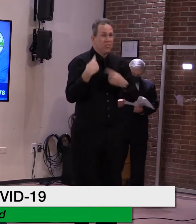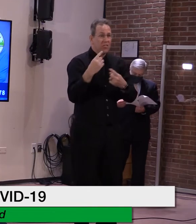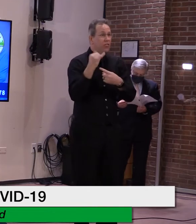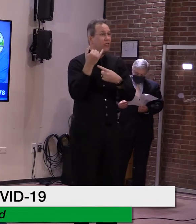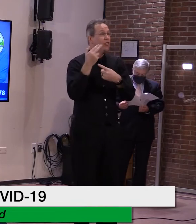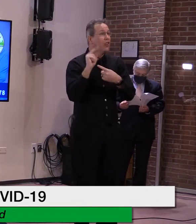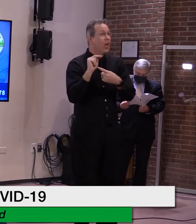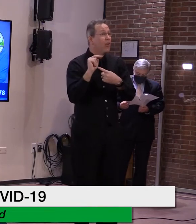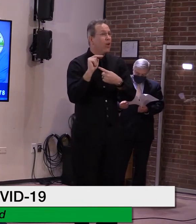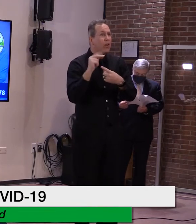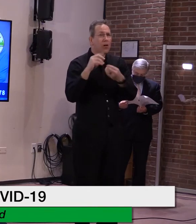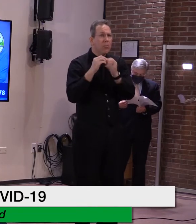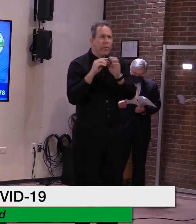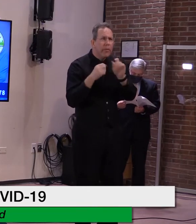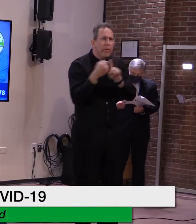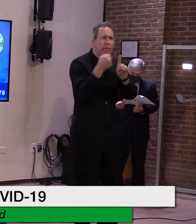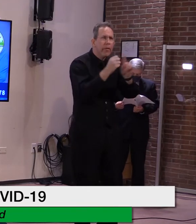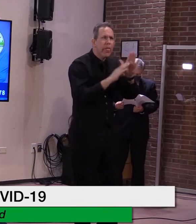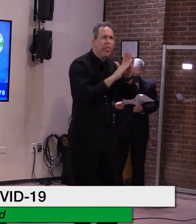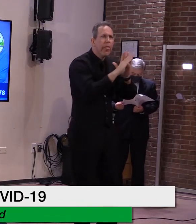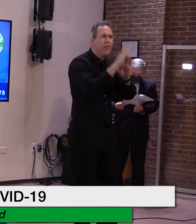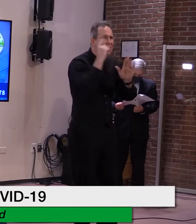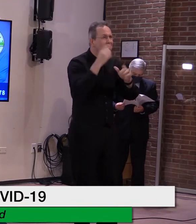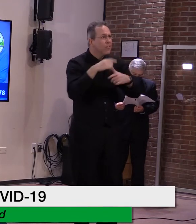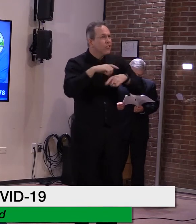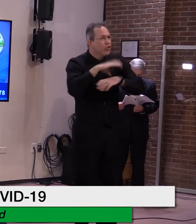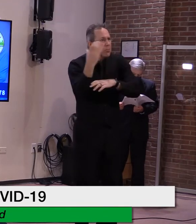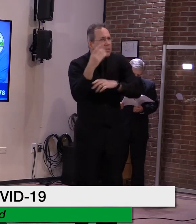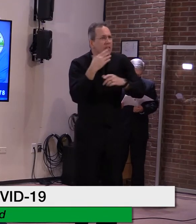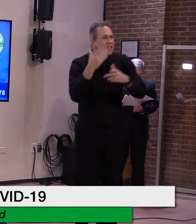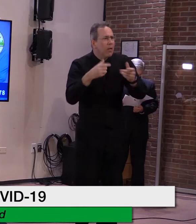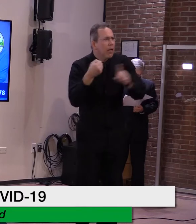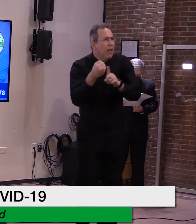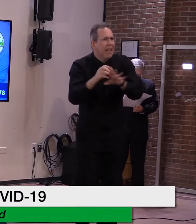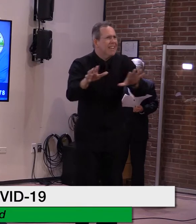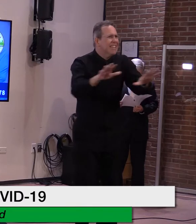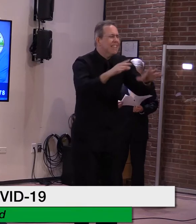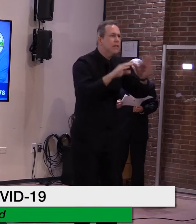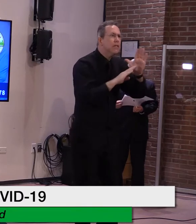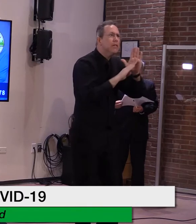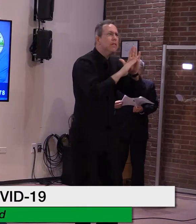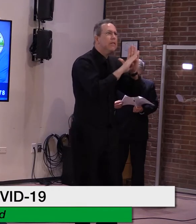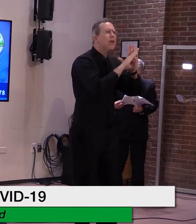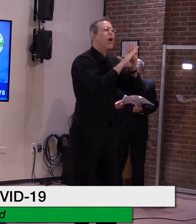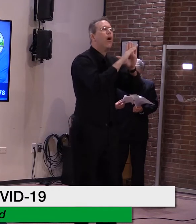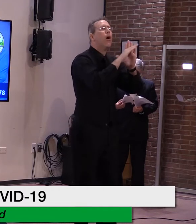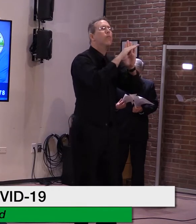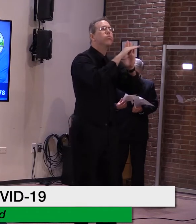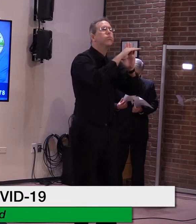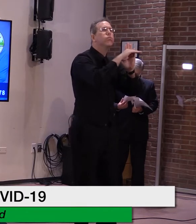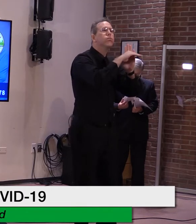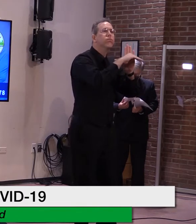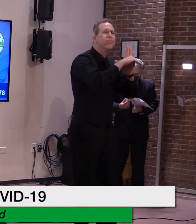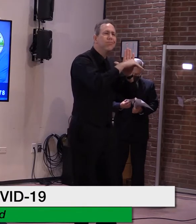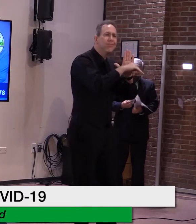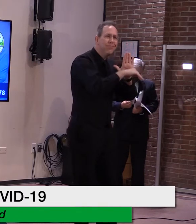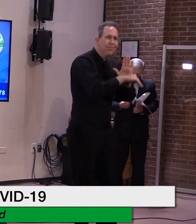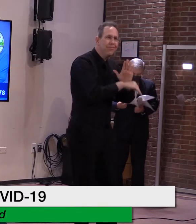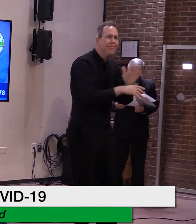vaccinations ramping up for the most vulnerable, we've seen a significant decline in deaths as well as hospitalizations.